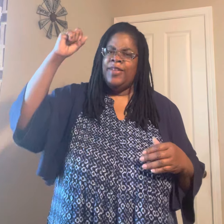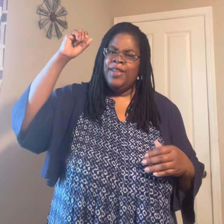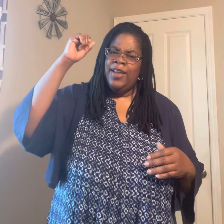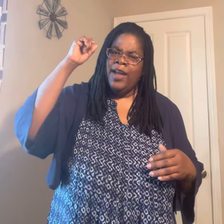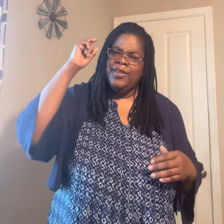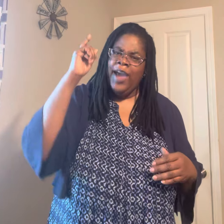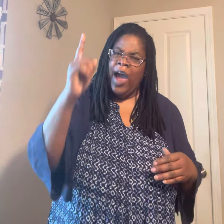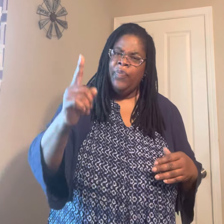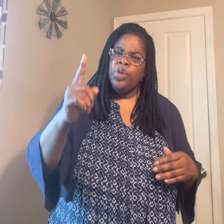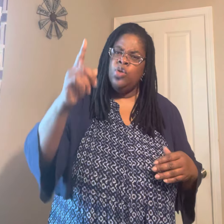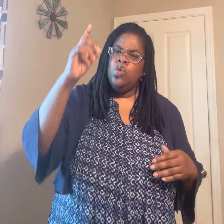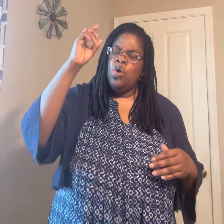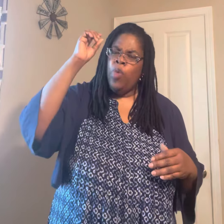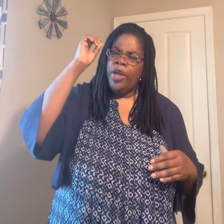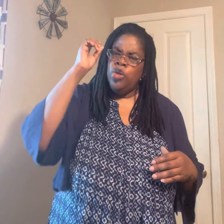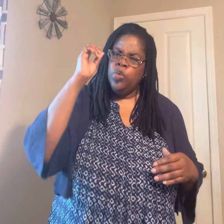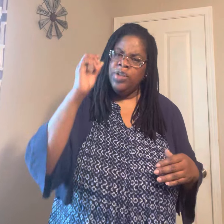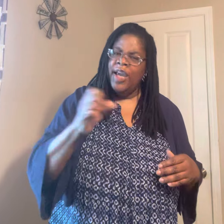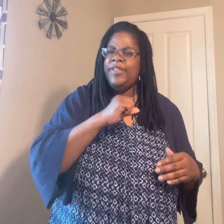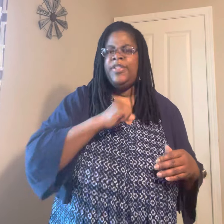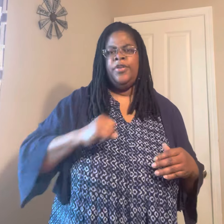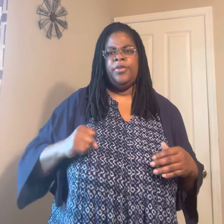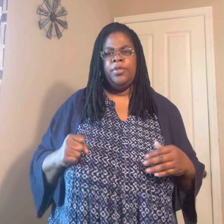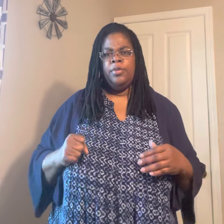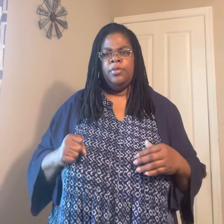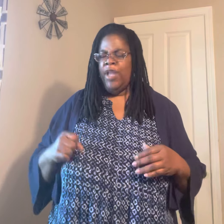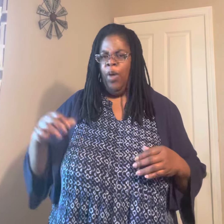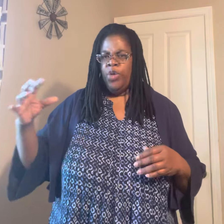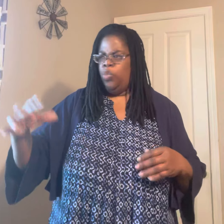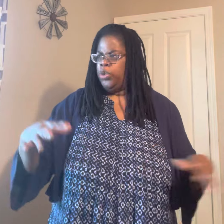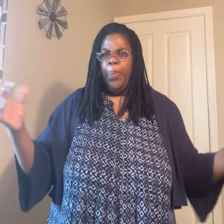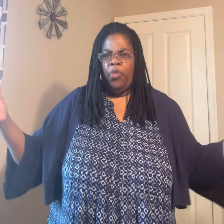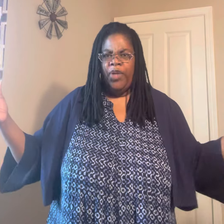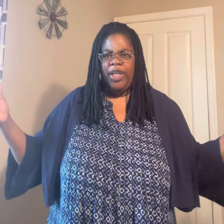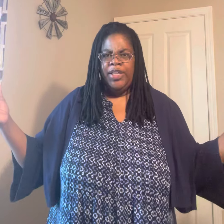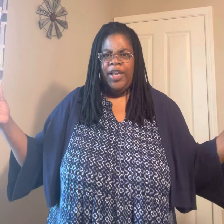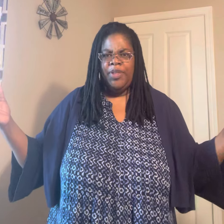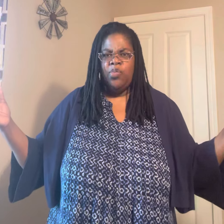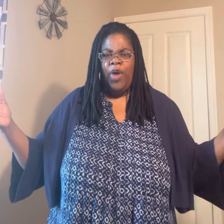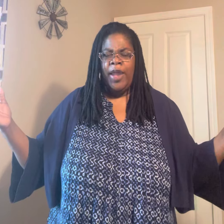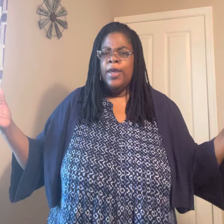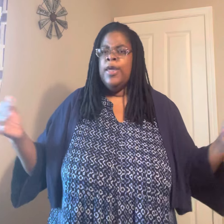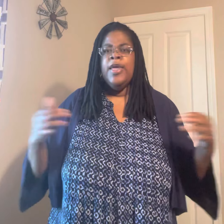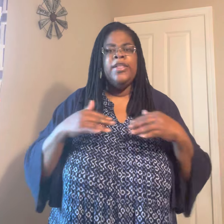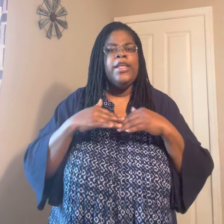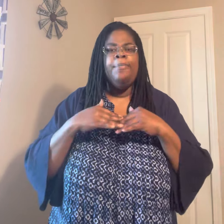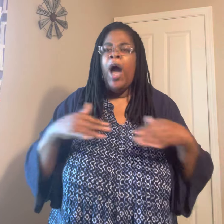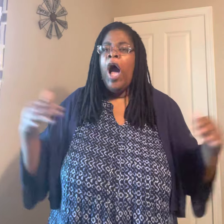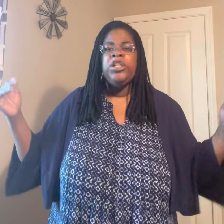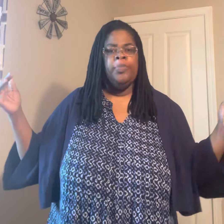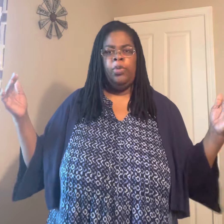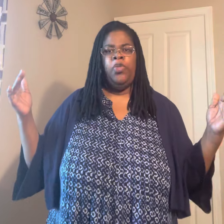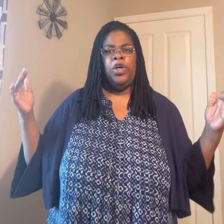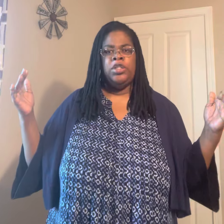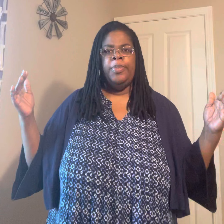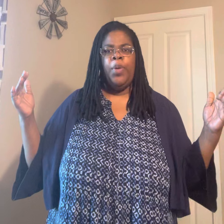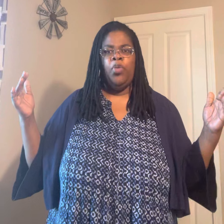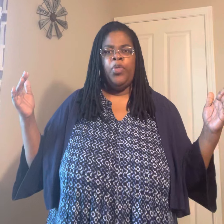said, I died for you while you was yet sinners. Not when you was perfect and did everything right. It's impossible for us to be perfect.